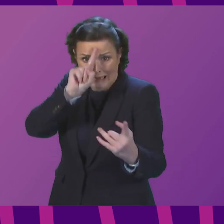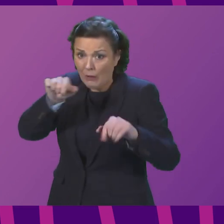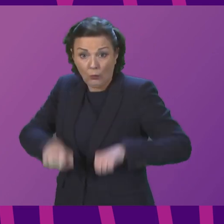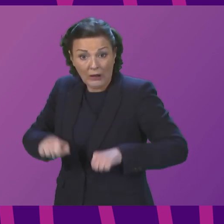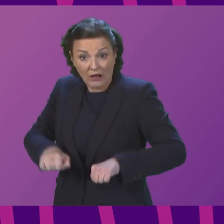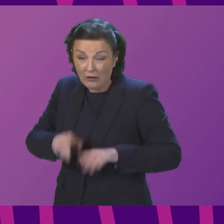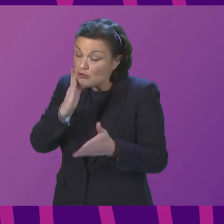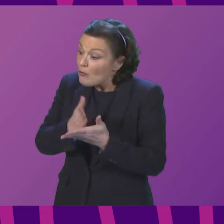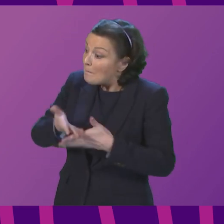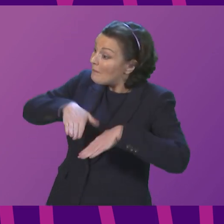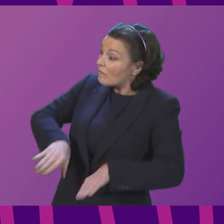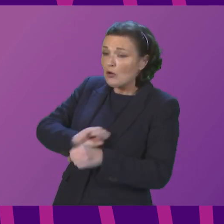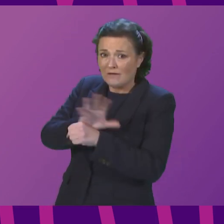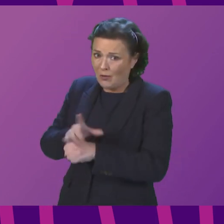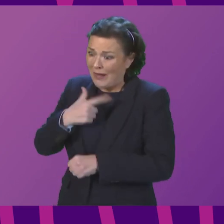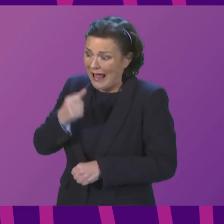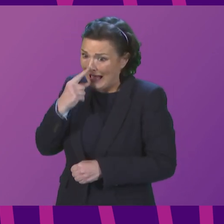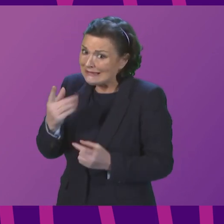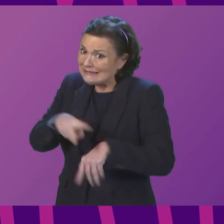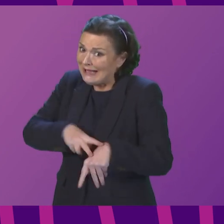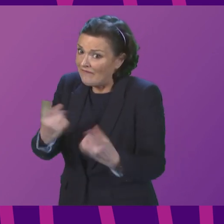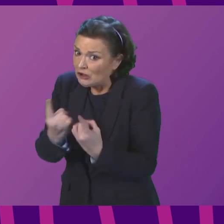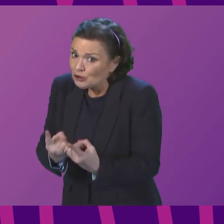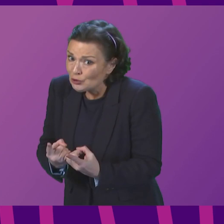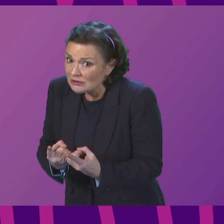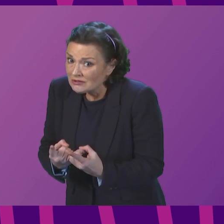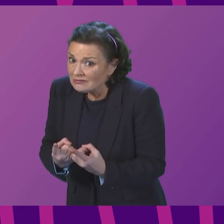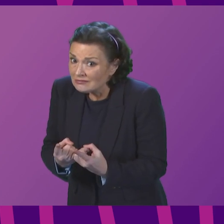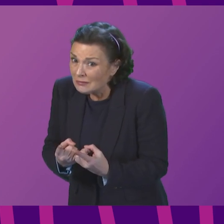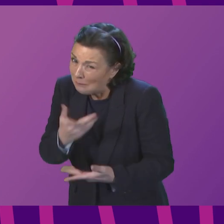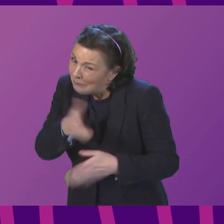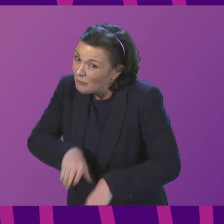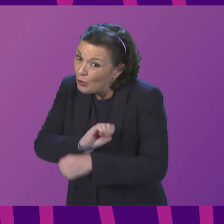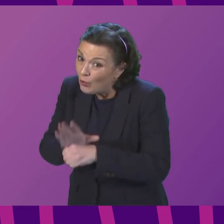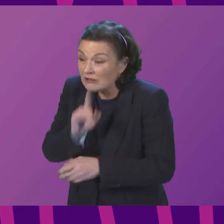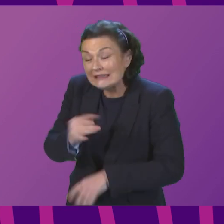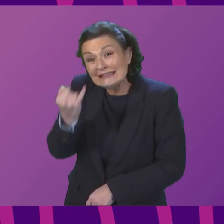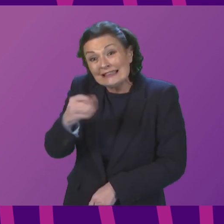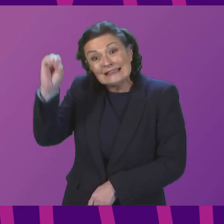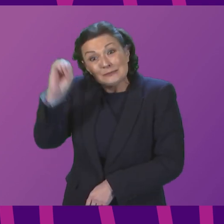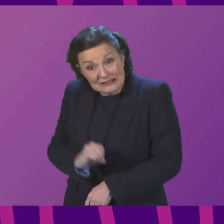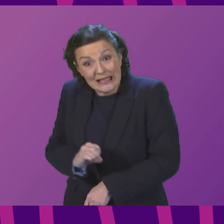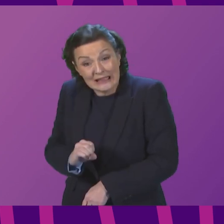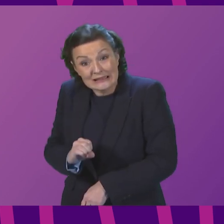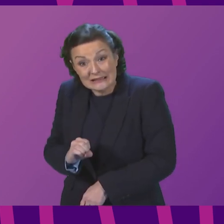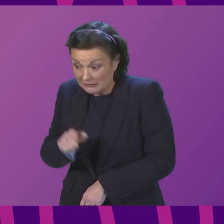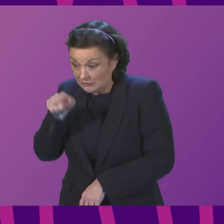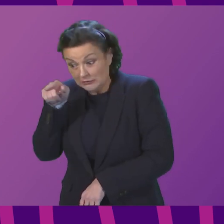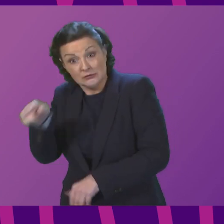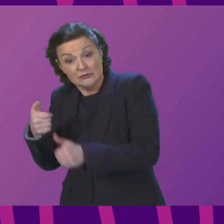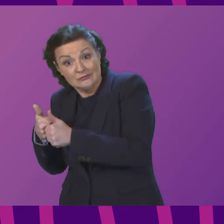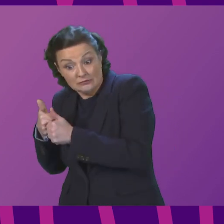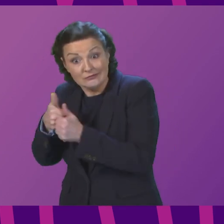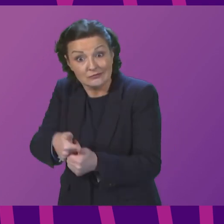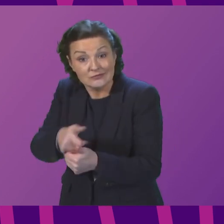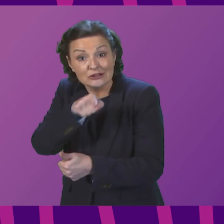and now services are reporting that do not have the staff they need. 60 per cent of housing support services, 59 per cent of care at home